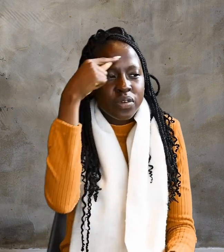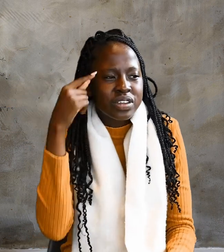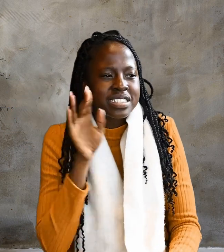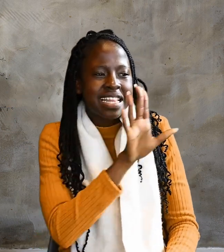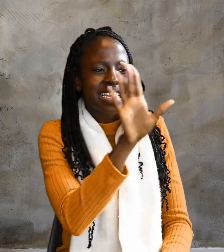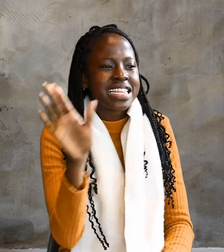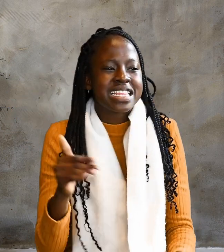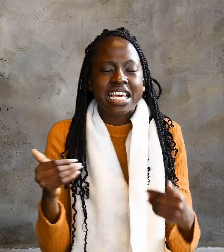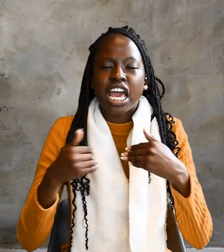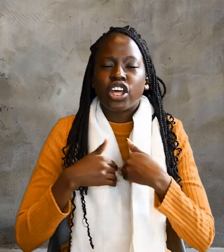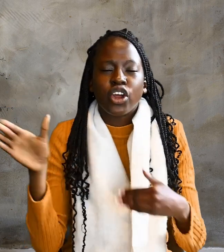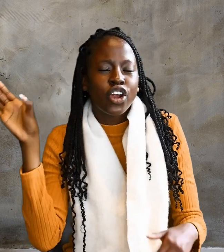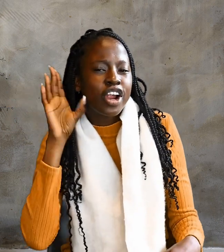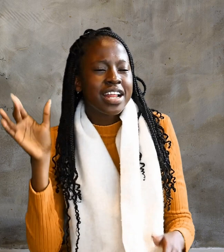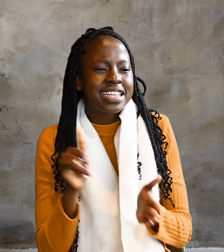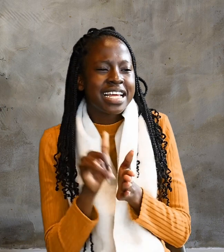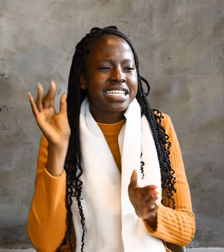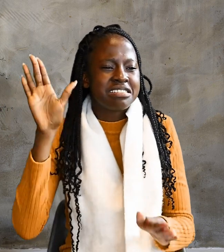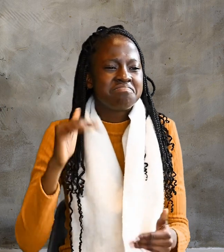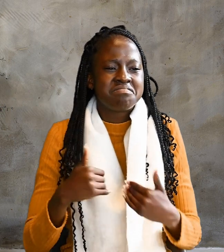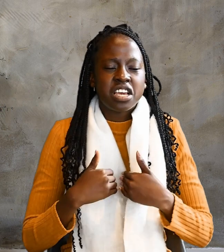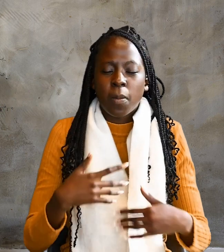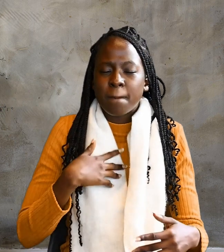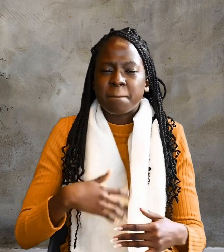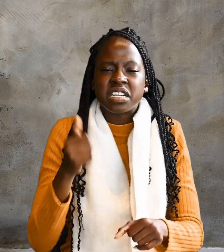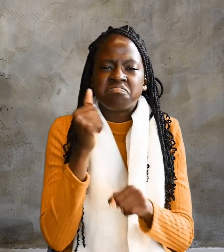performed this sign, went out to meet him.